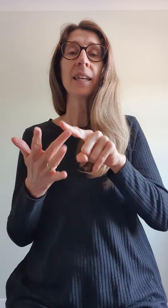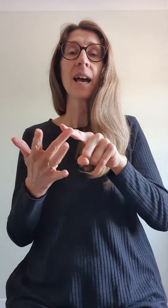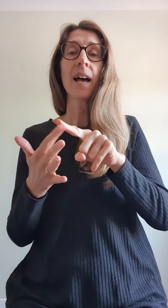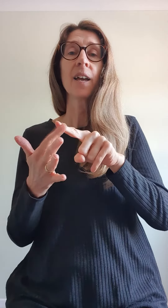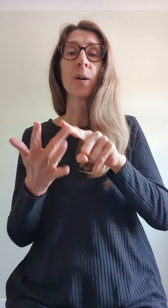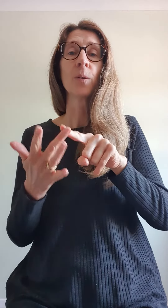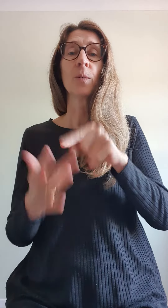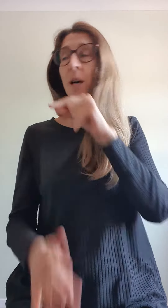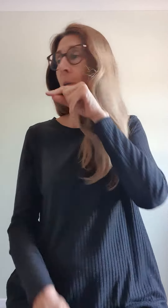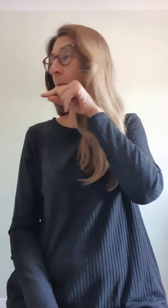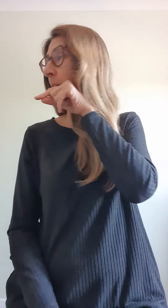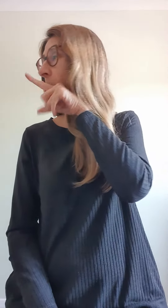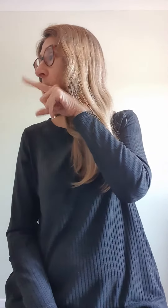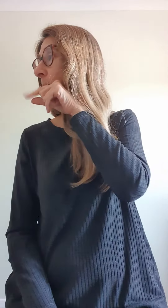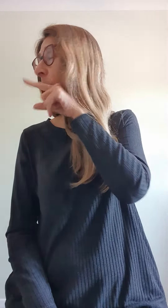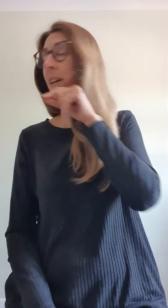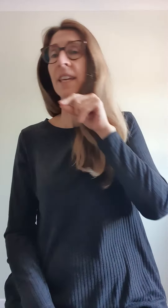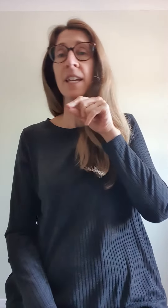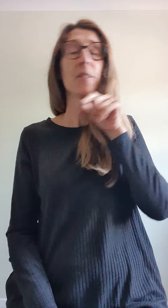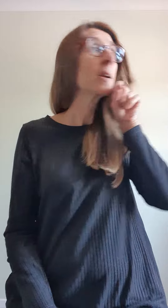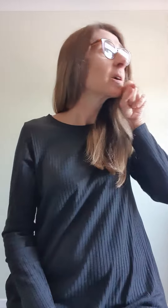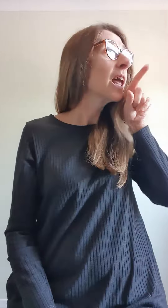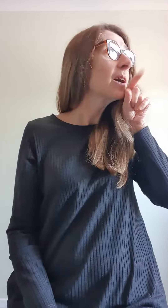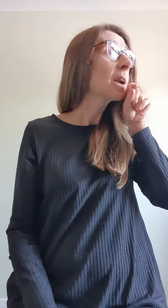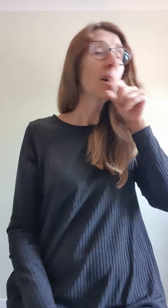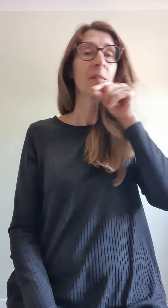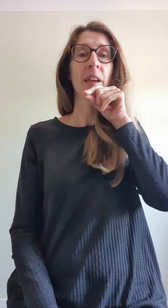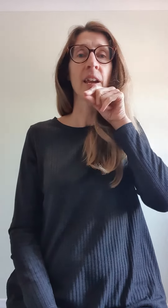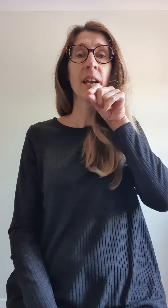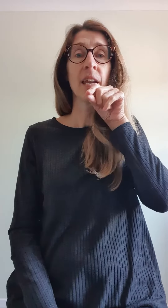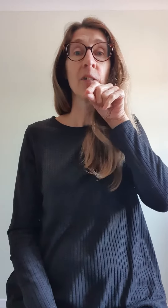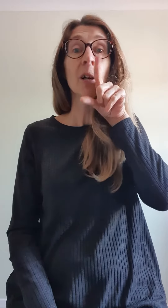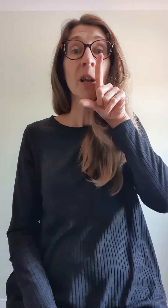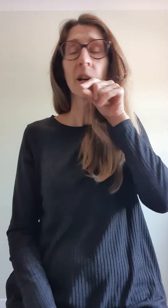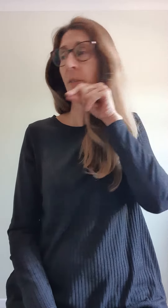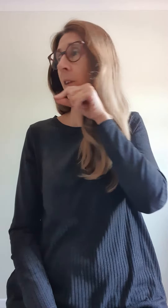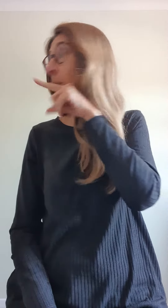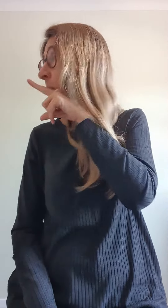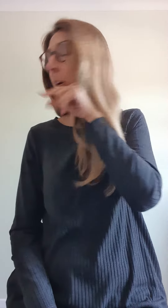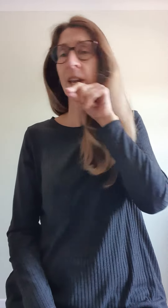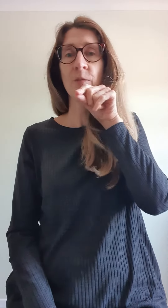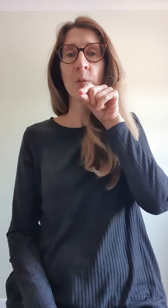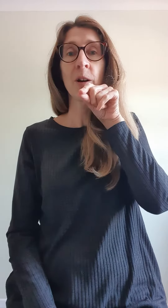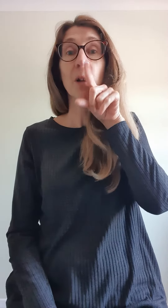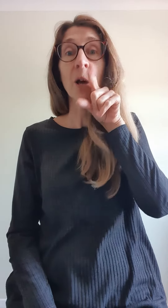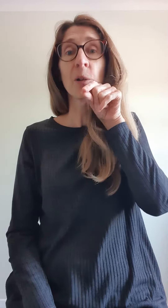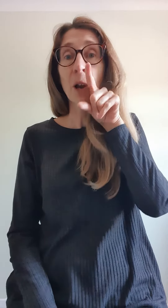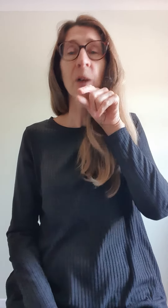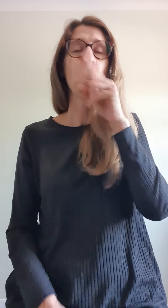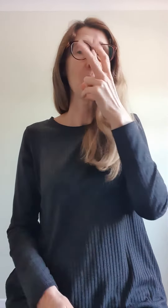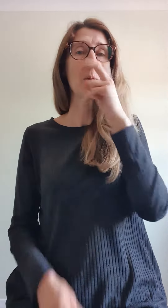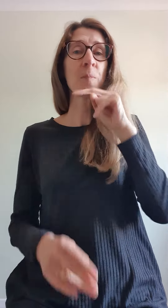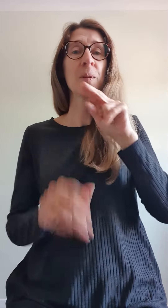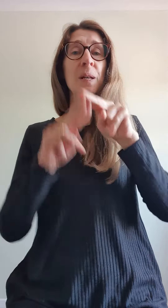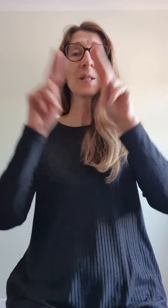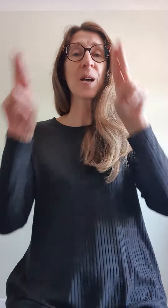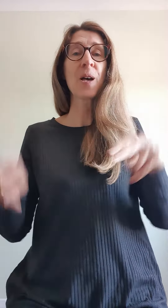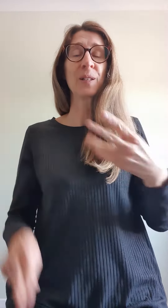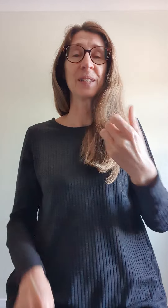-I-O, with a quack quack here, and a quack quack there, here a quack, there a quack, everywhere a quack quack. Old Macdonald